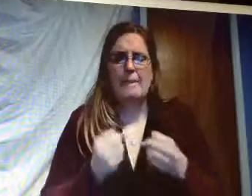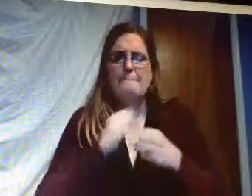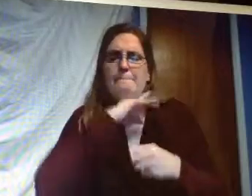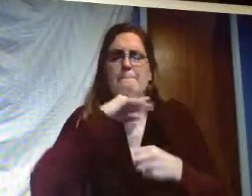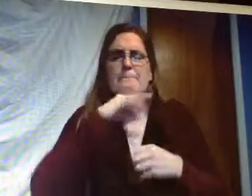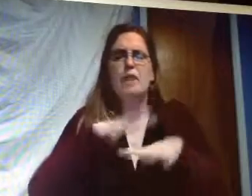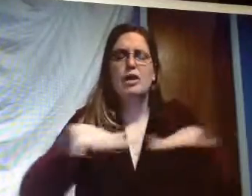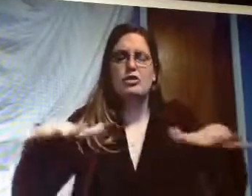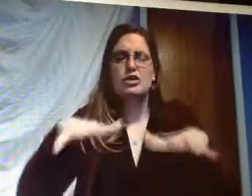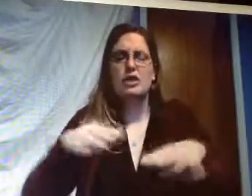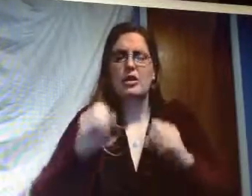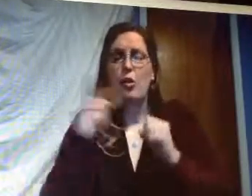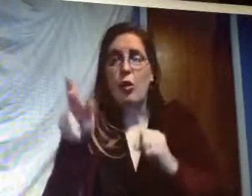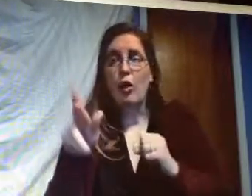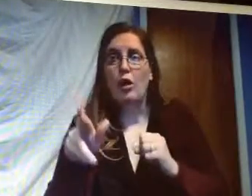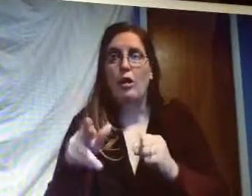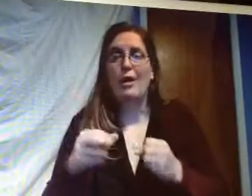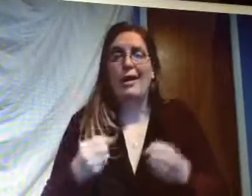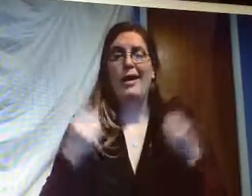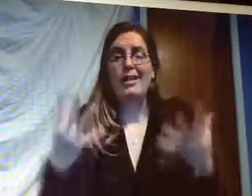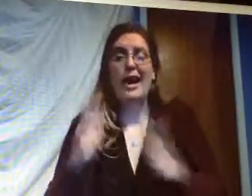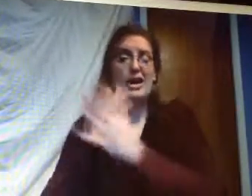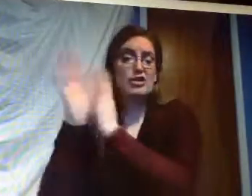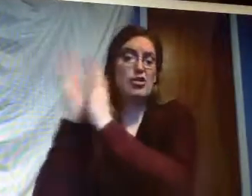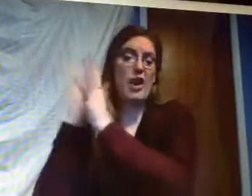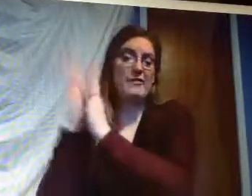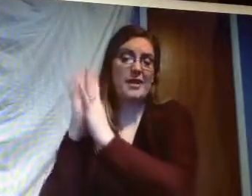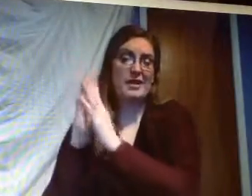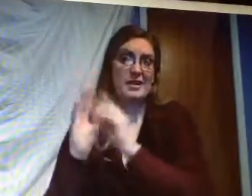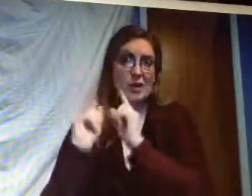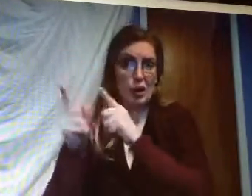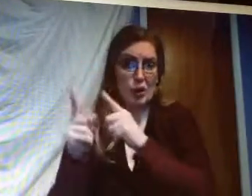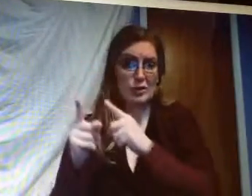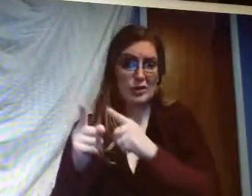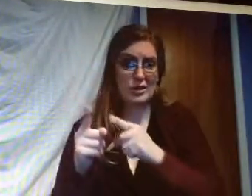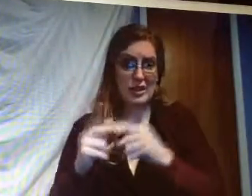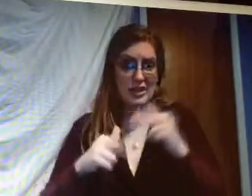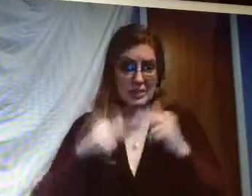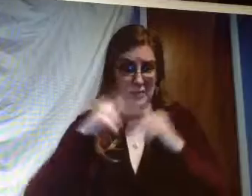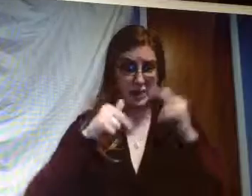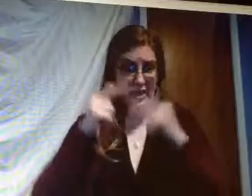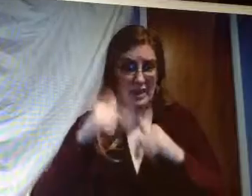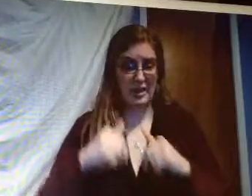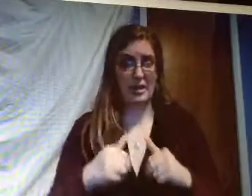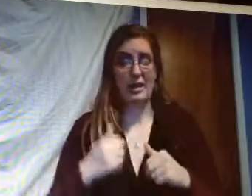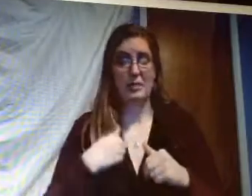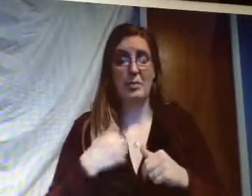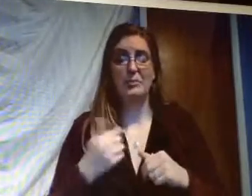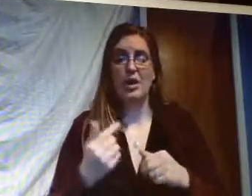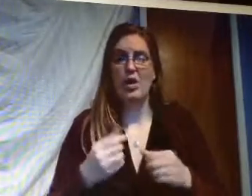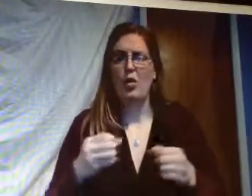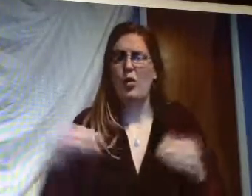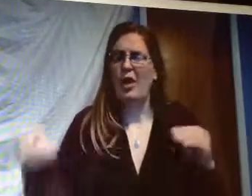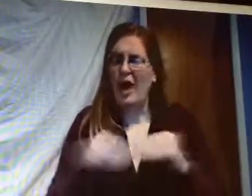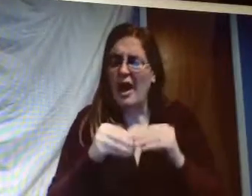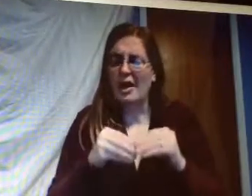the cost or pollution or is there going to be a lot of traffic that goes to the buildings that i